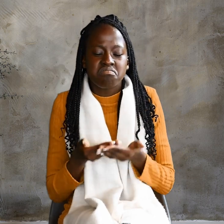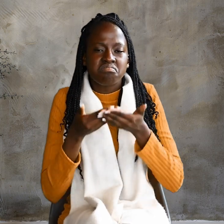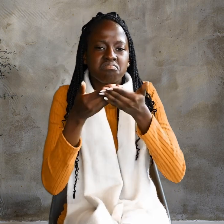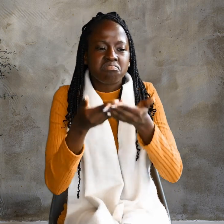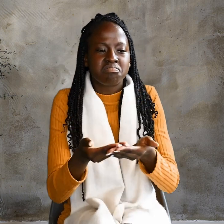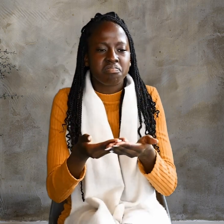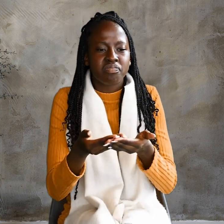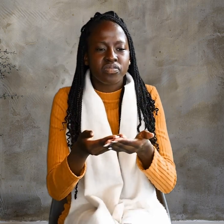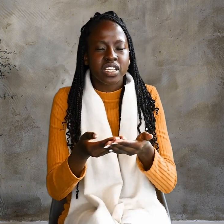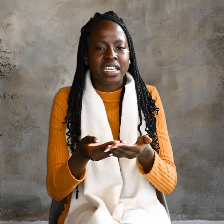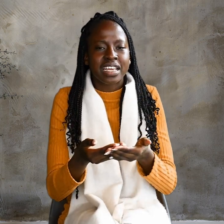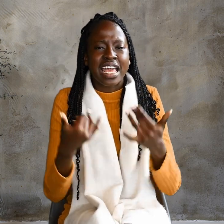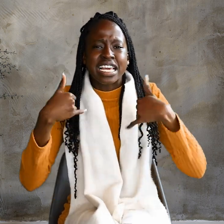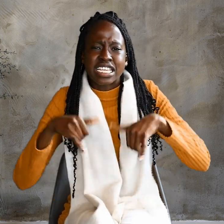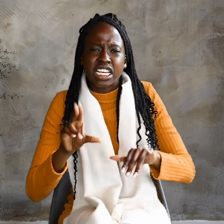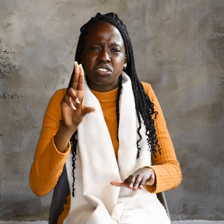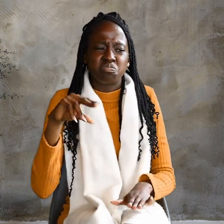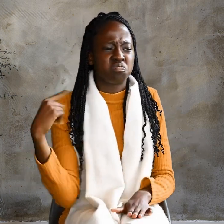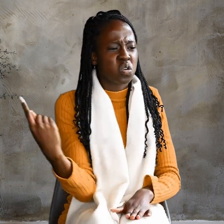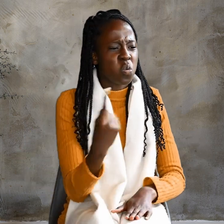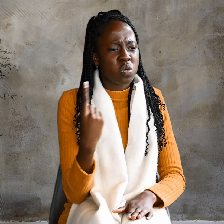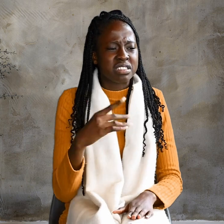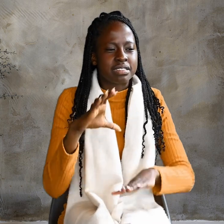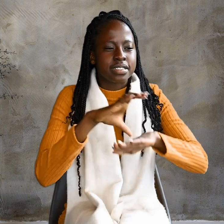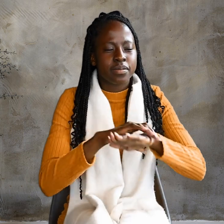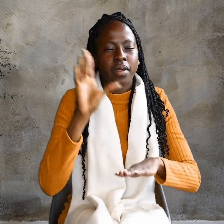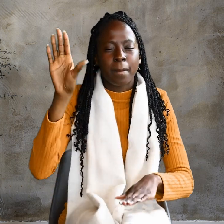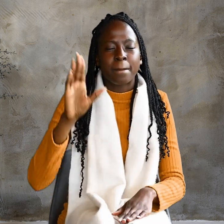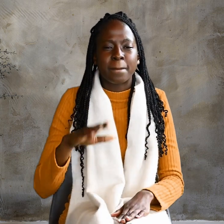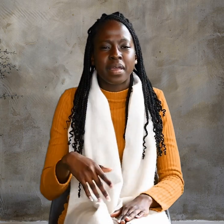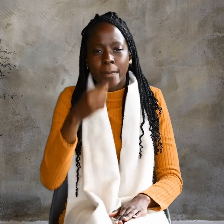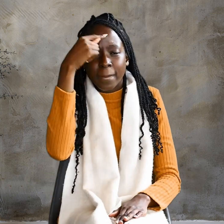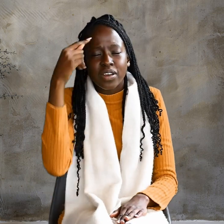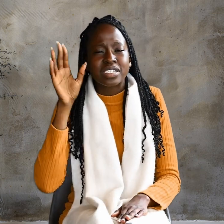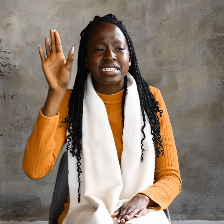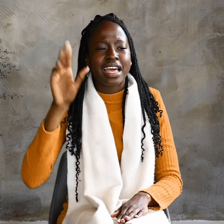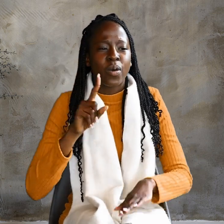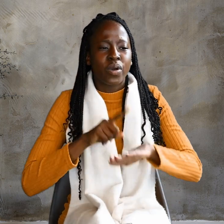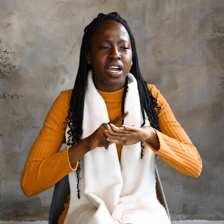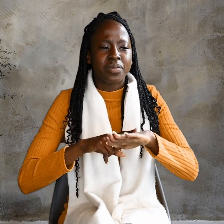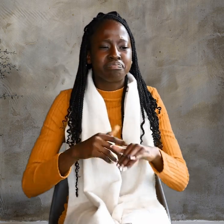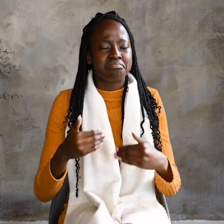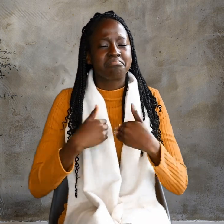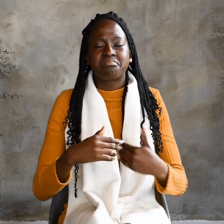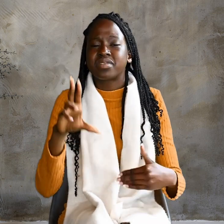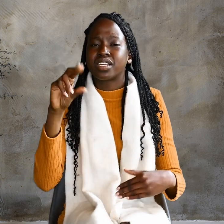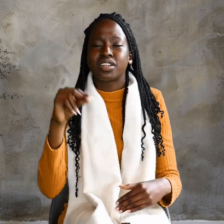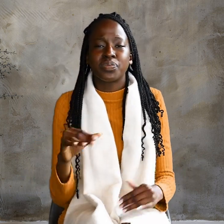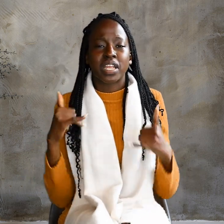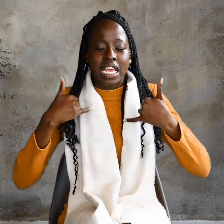put. Yet no one seized him, Because his hour had not yet come.